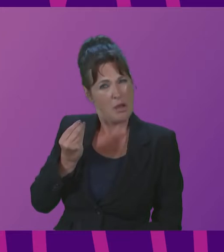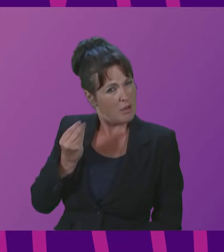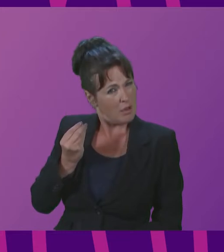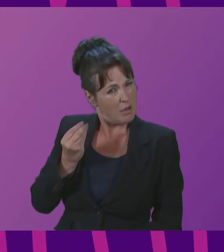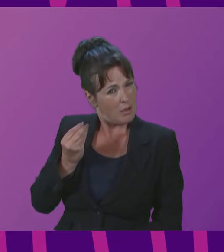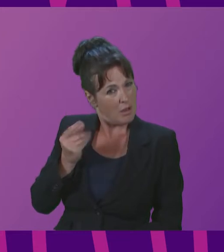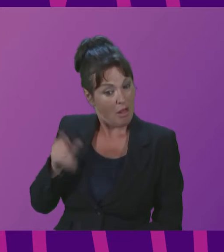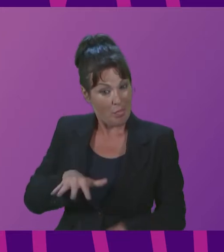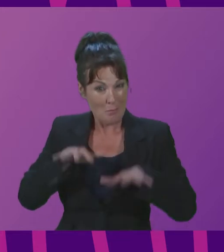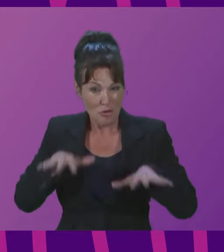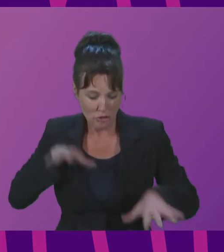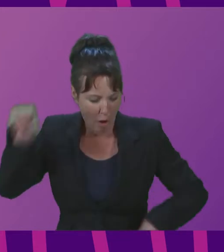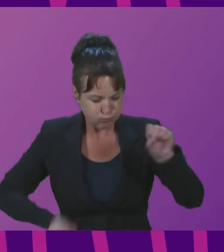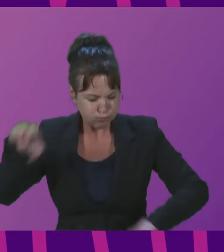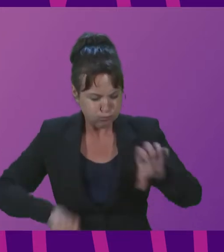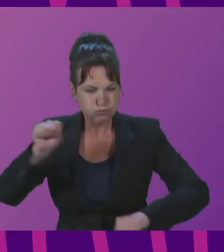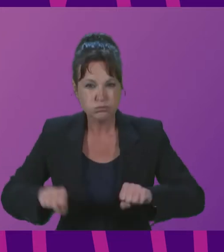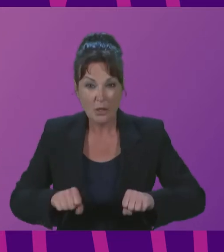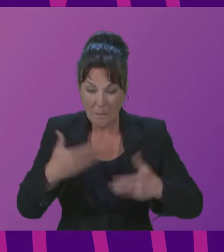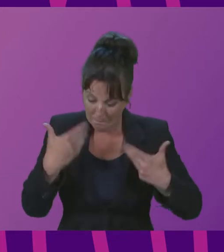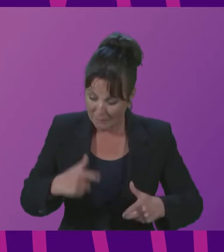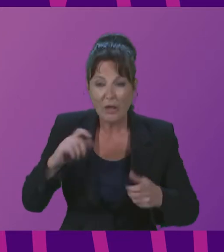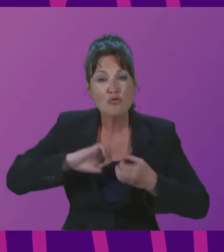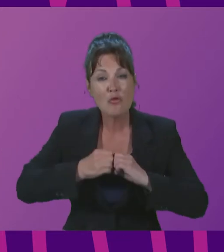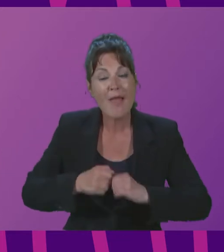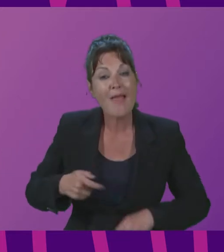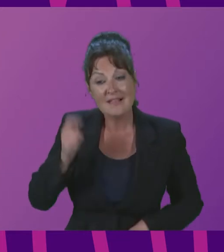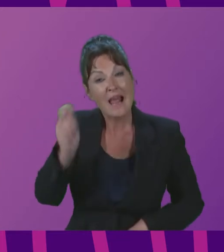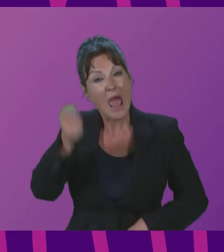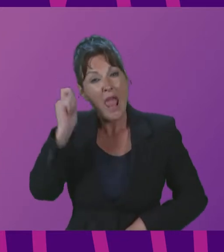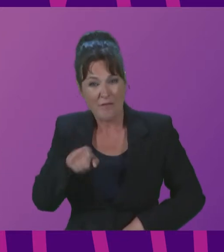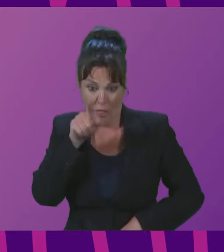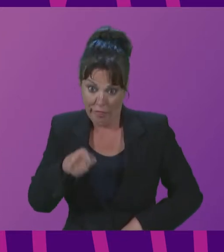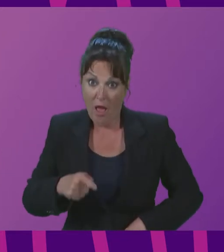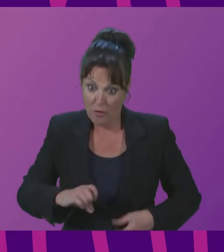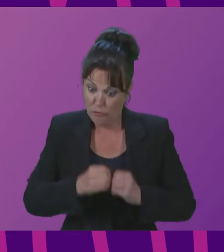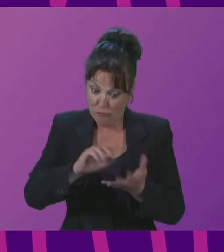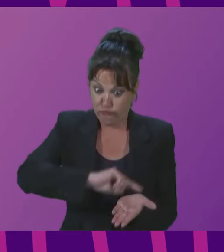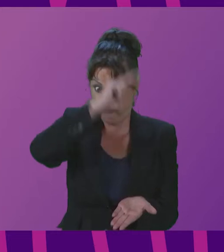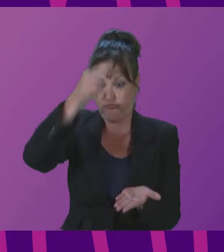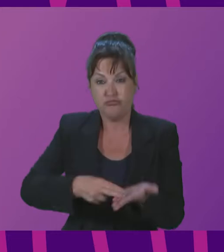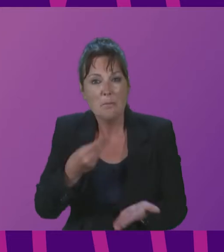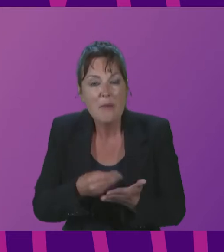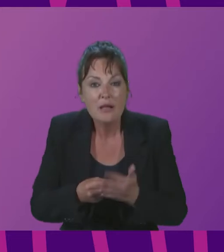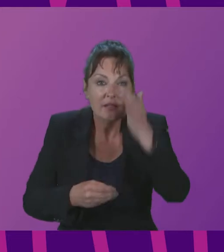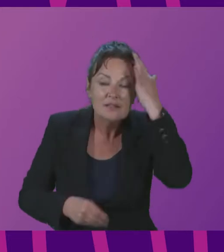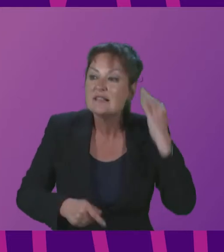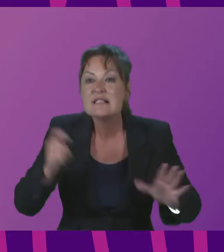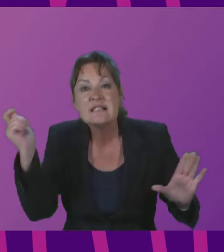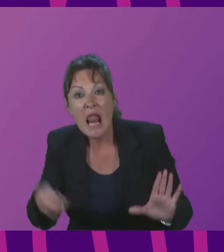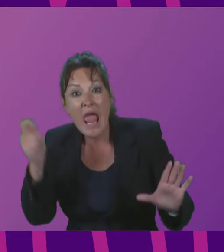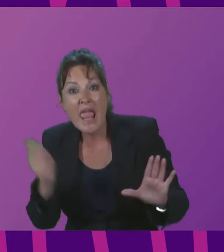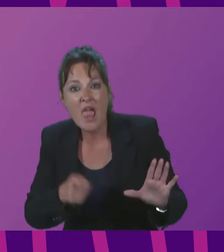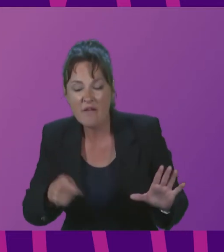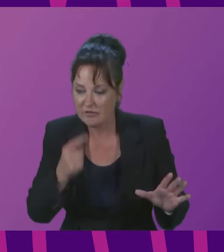the British Empire colonised and made slaves which produced a great amount of money slaves for industrial revolution that made